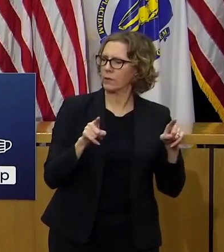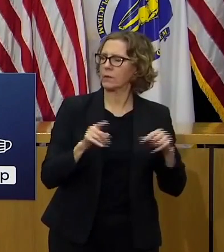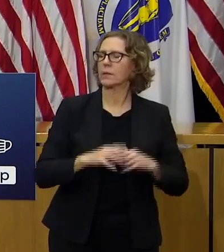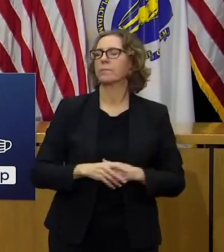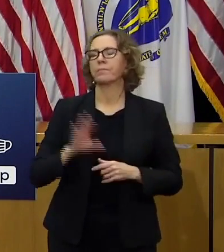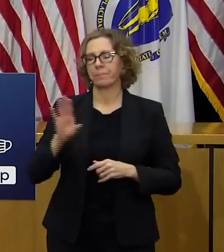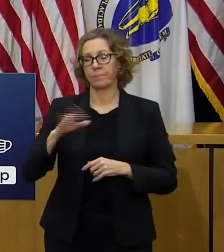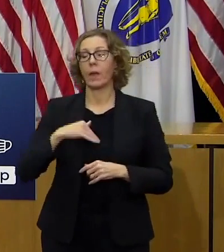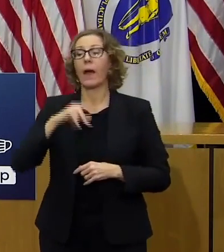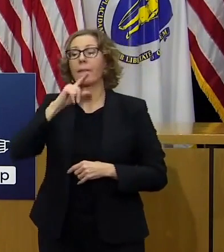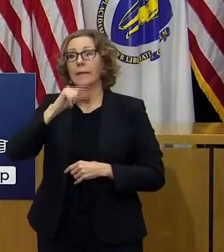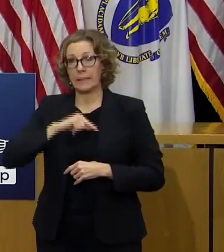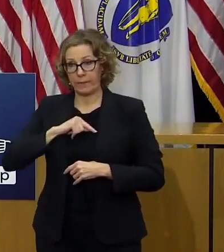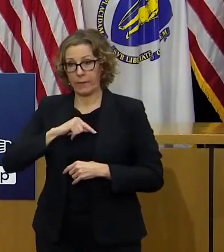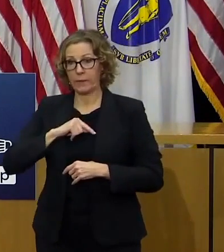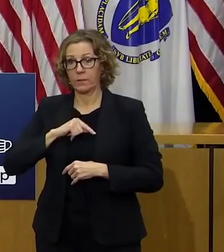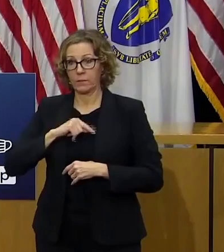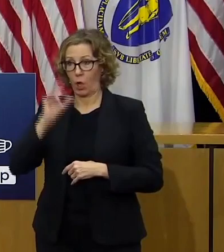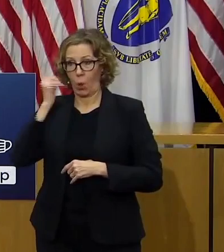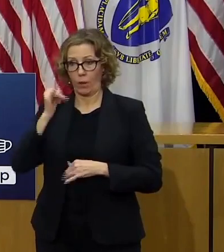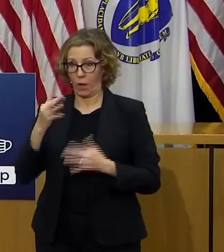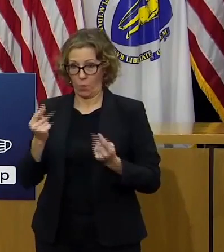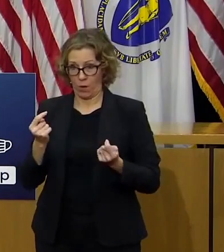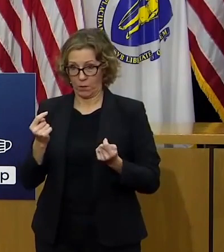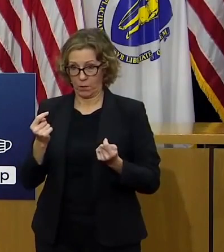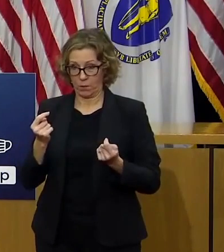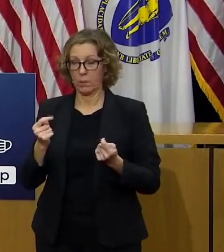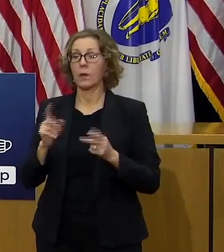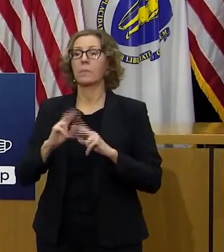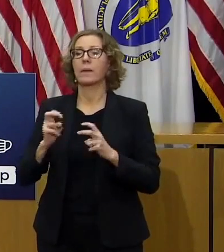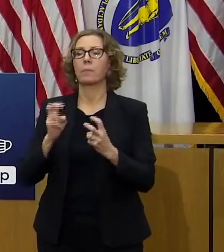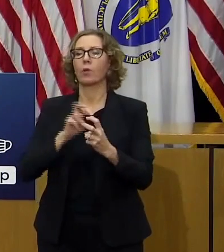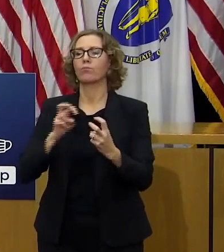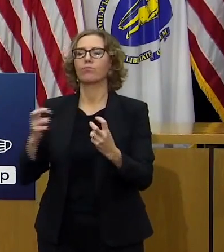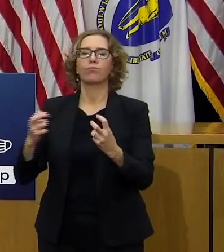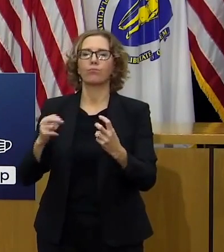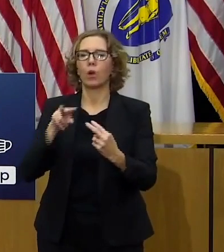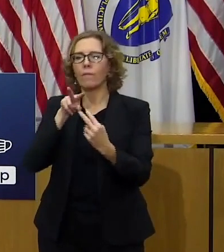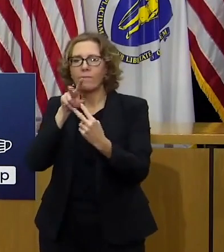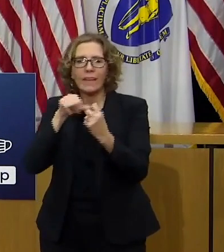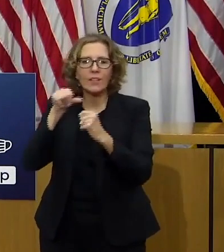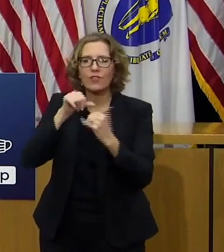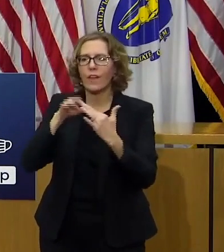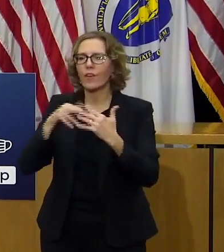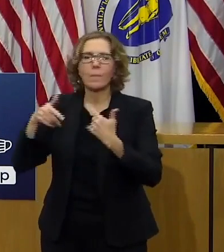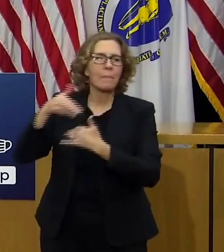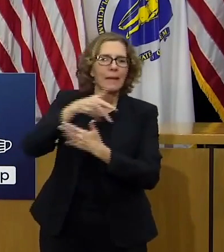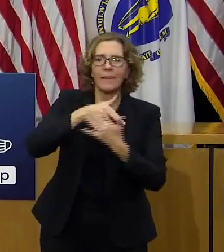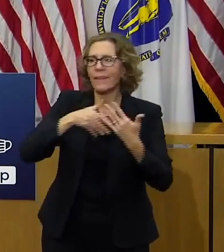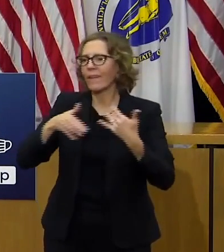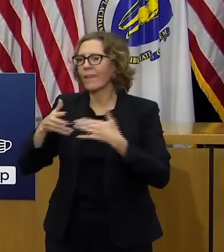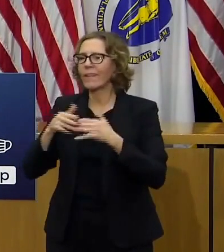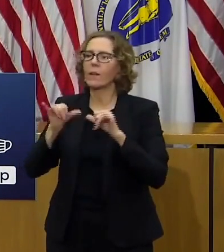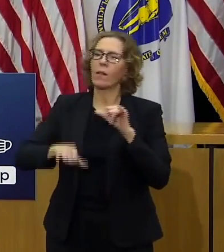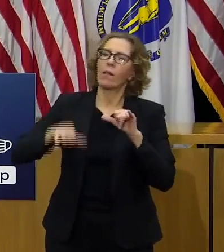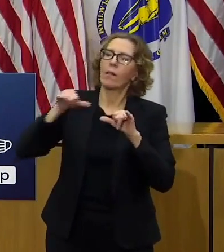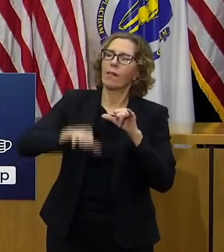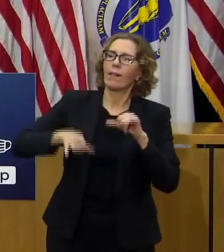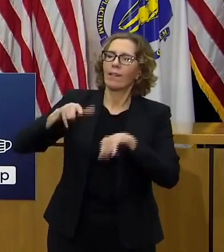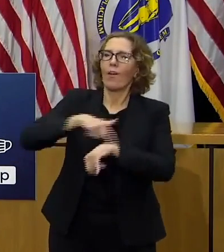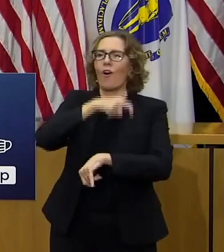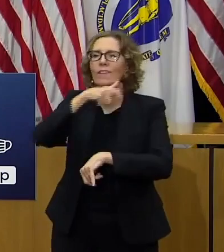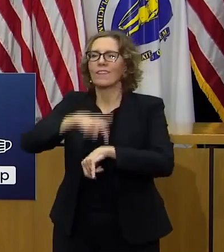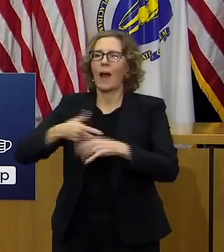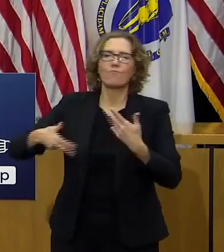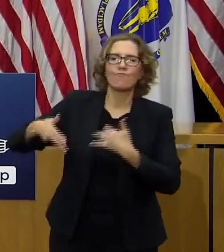all face each other they mingle they're there for usually for a long period of time